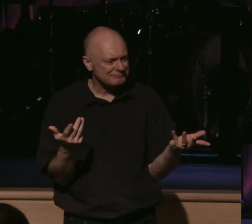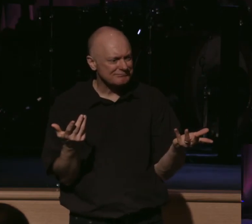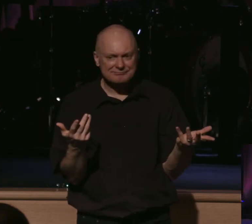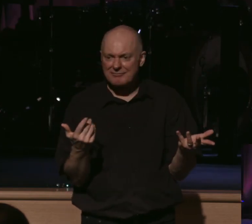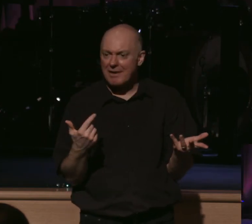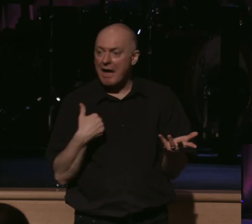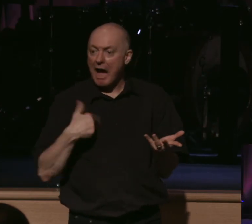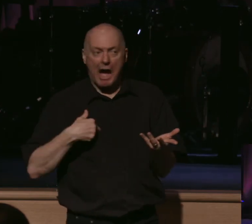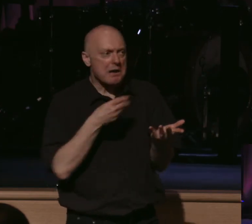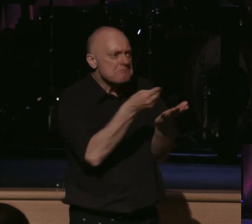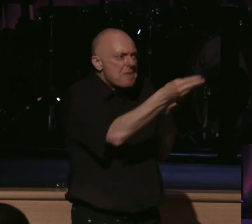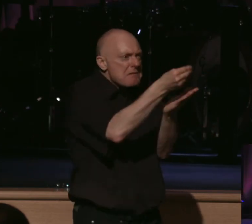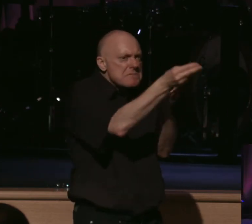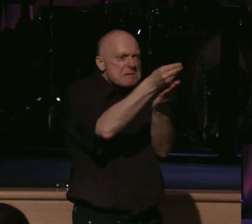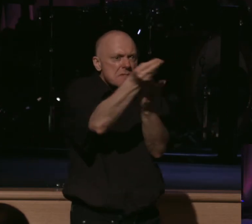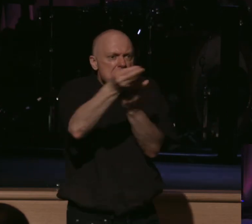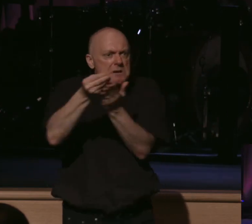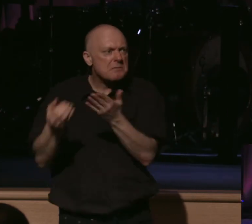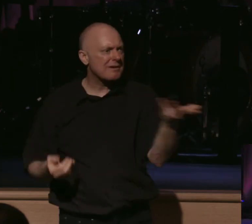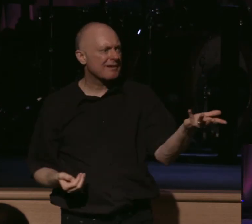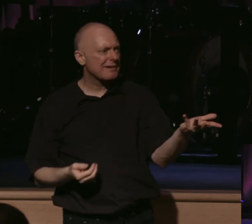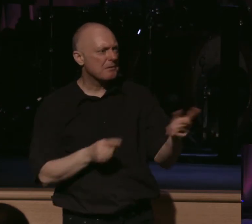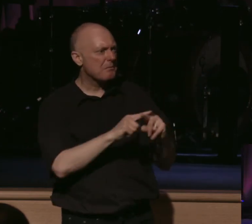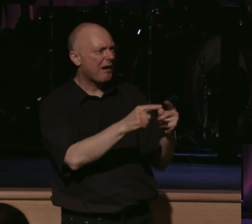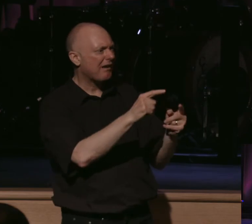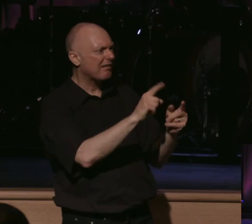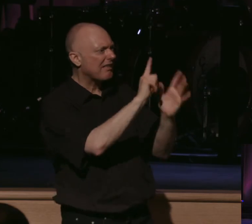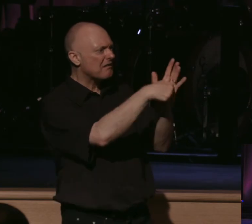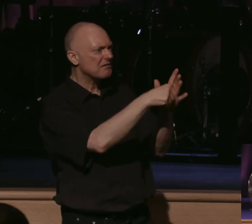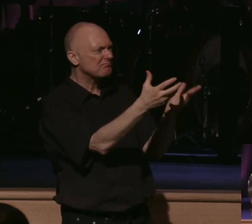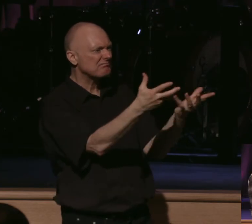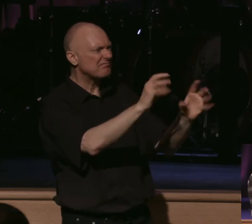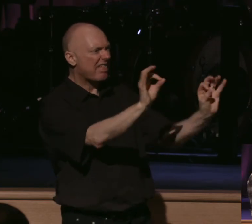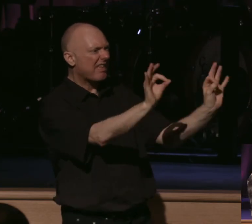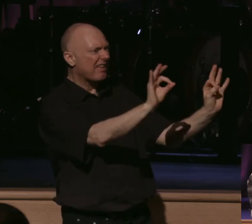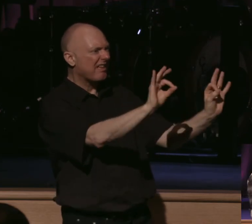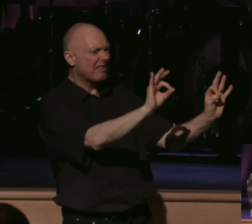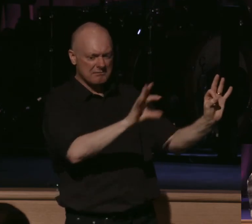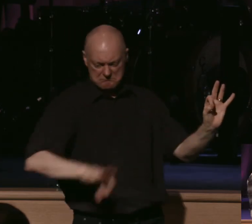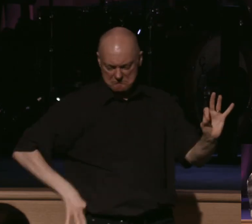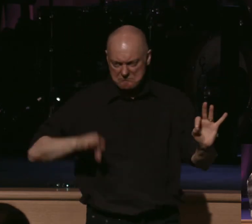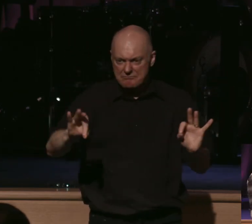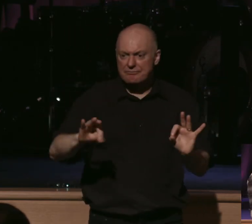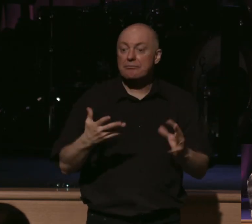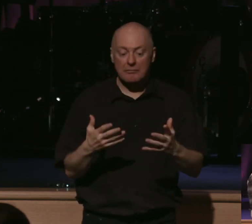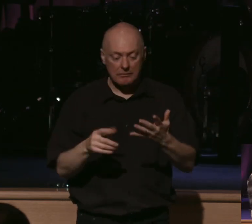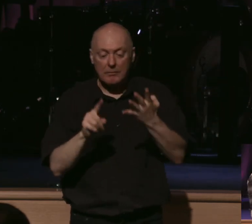sorts of earthly things, but at the end, moth and rust destroy those. That means nothing. Give generously. Fifthly, this, love powerfully.